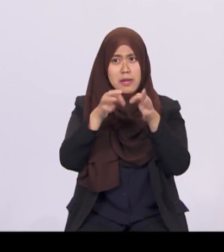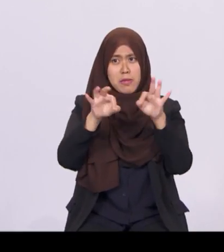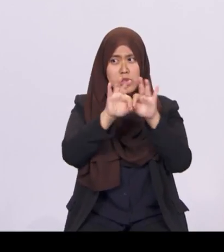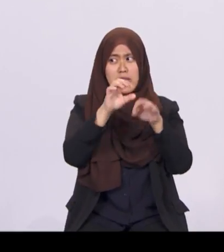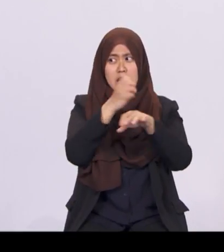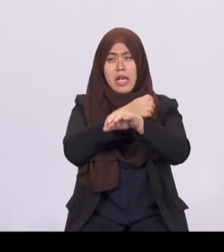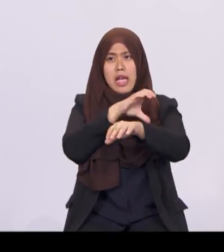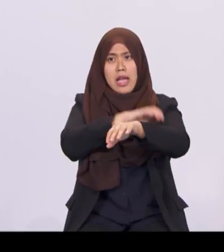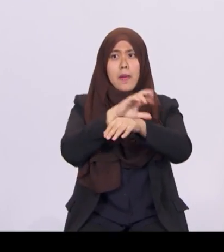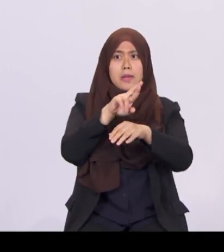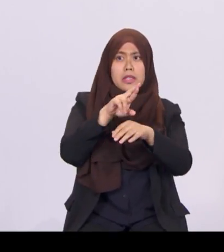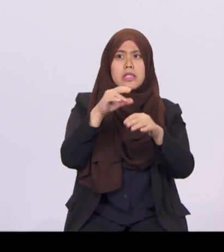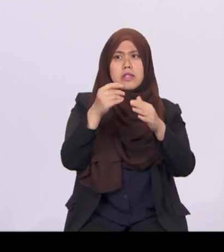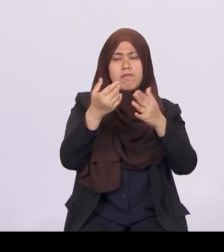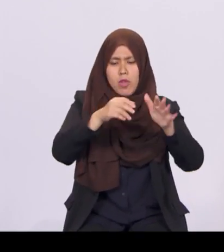capabilities, and partnership.